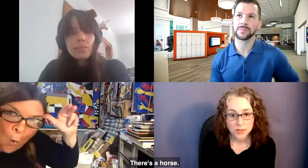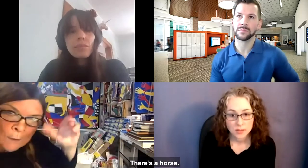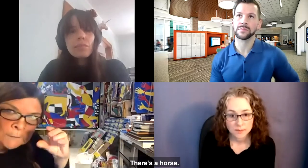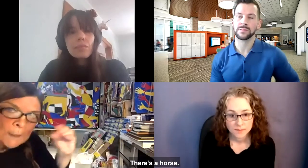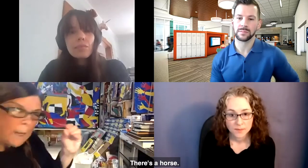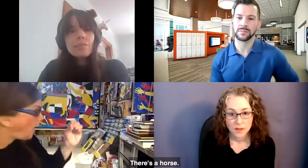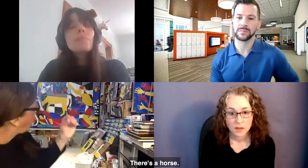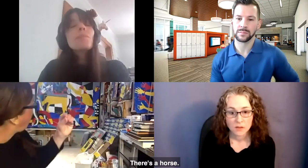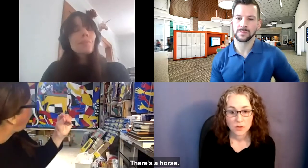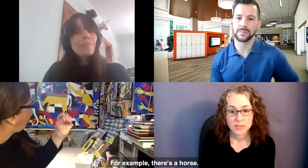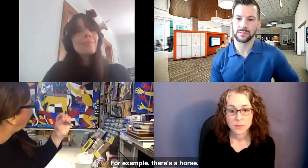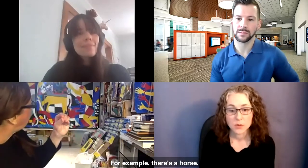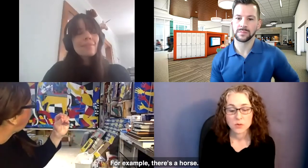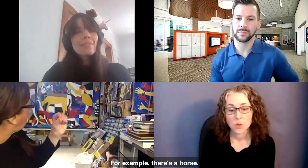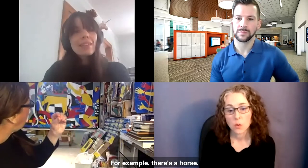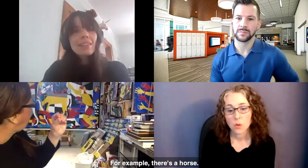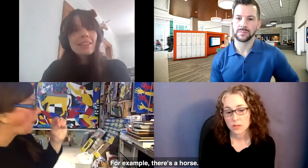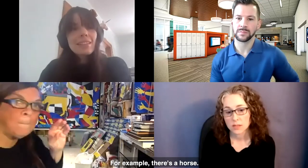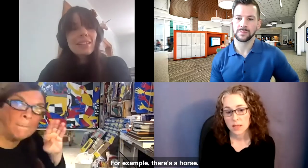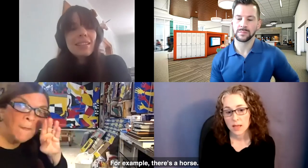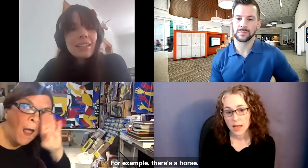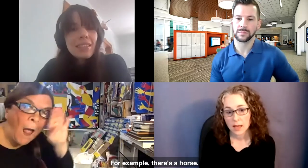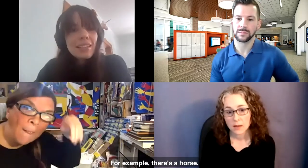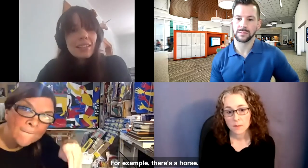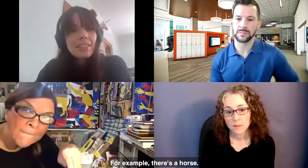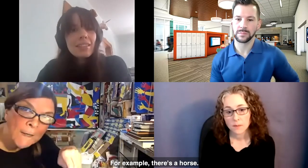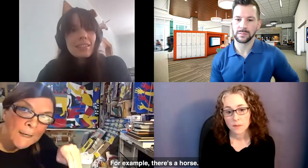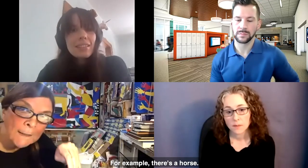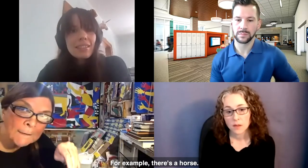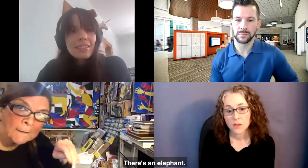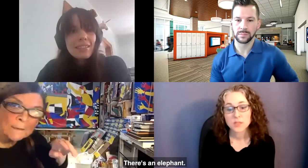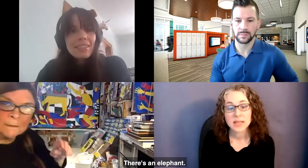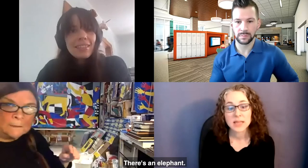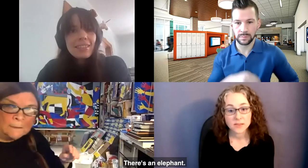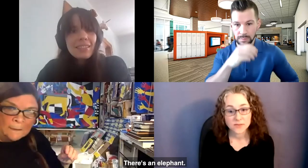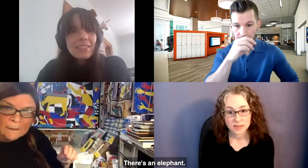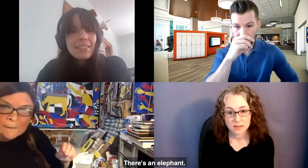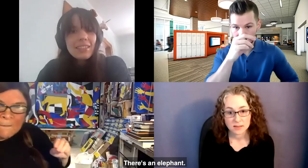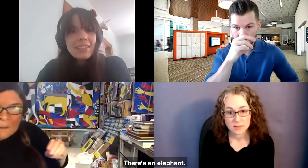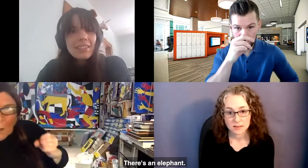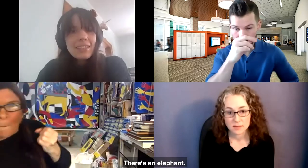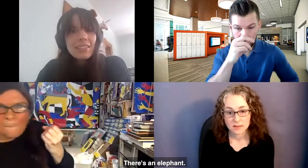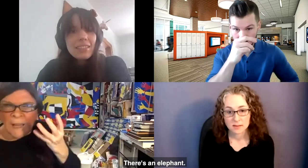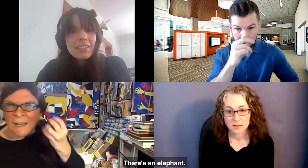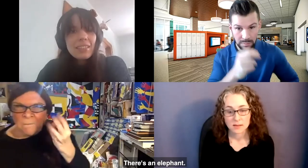horse. For example, there's a horse. There's an elephant.